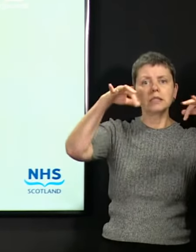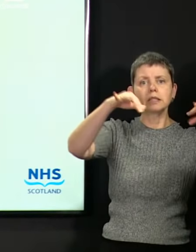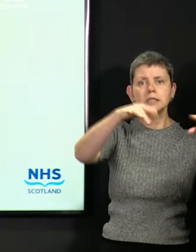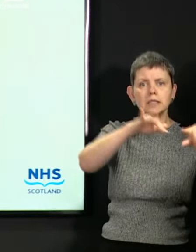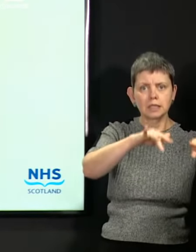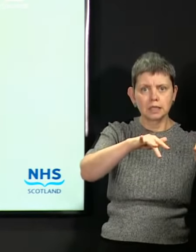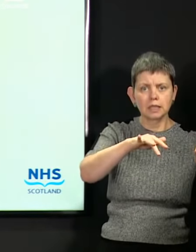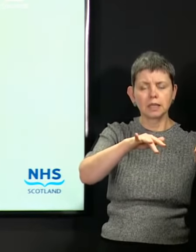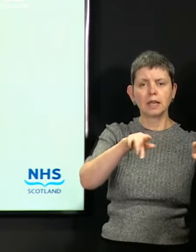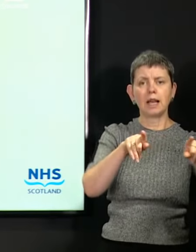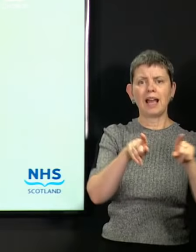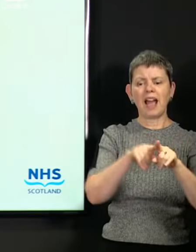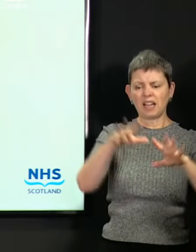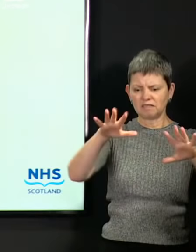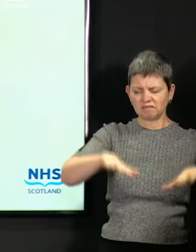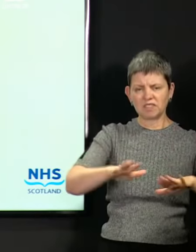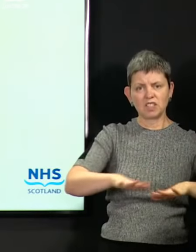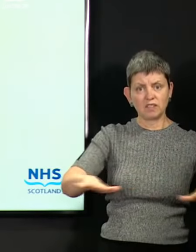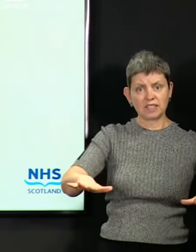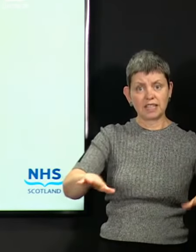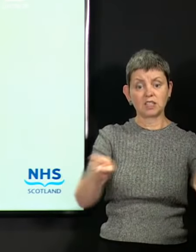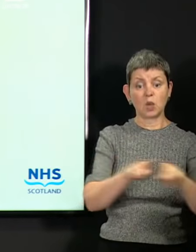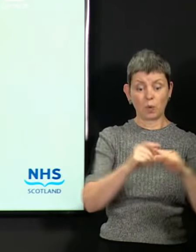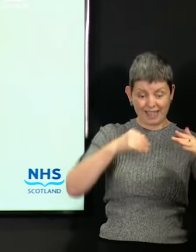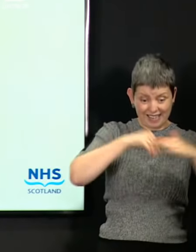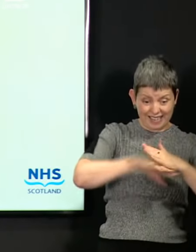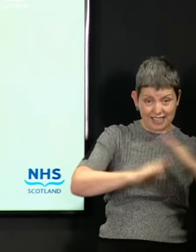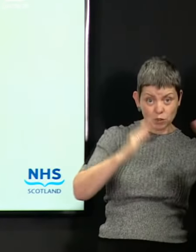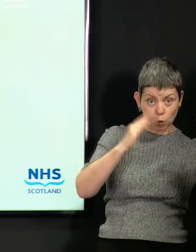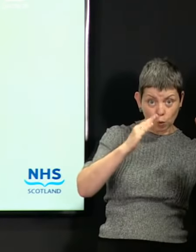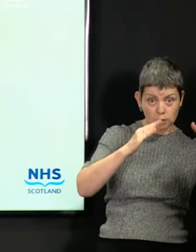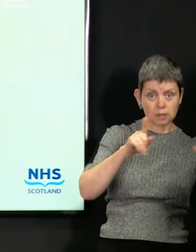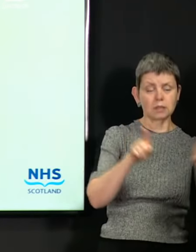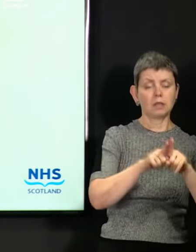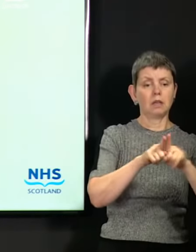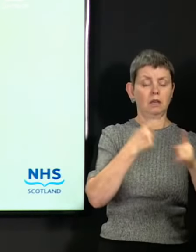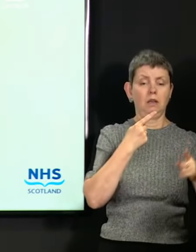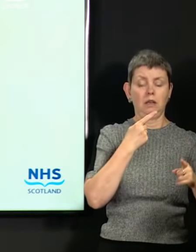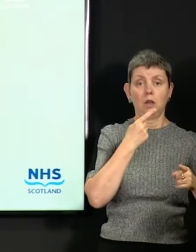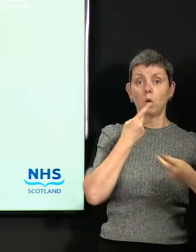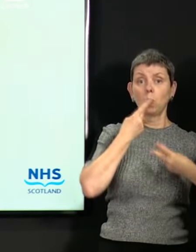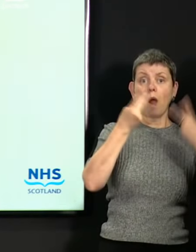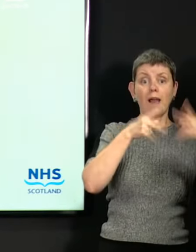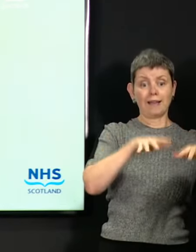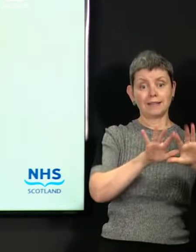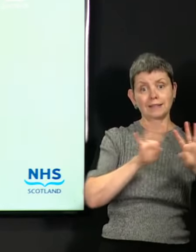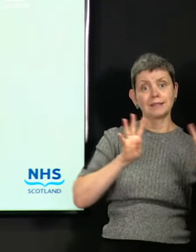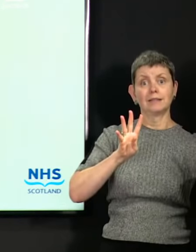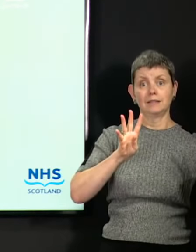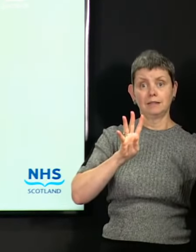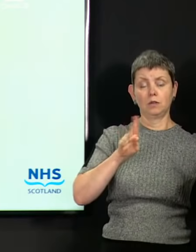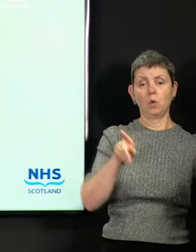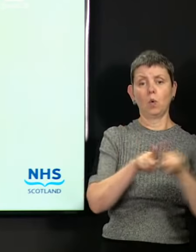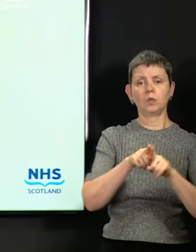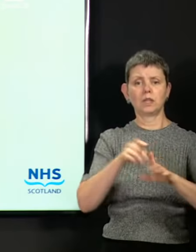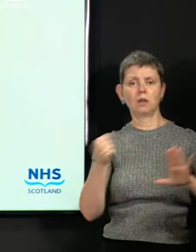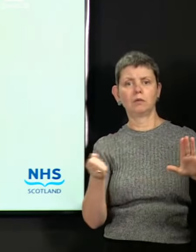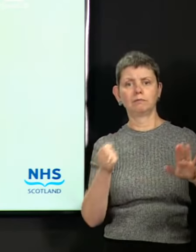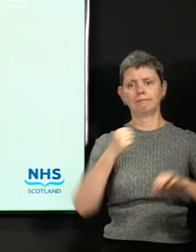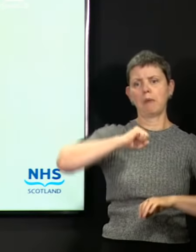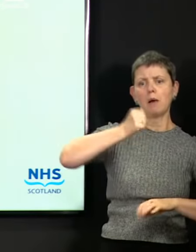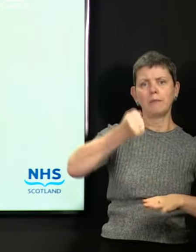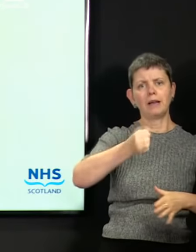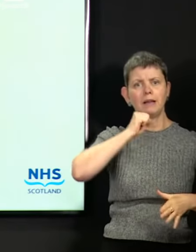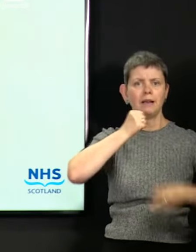choirs indoors. We're nervous about karaoke, which you've just described, and you can see why. And we're also nervous about